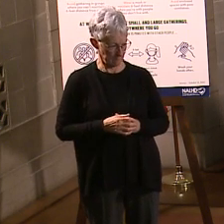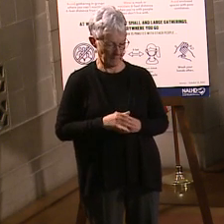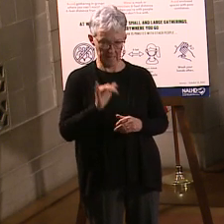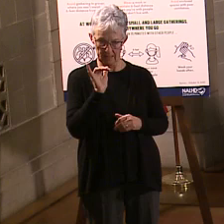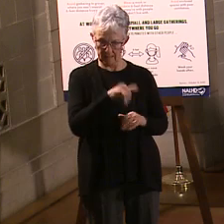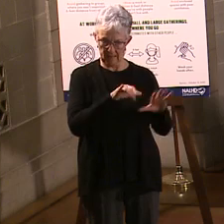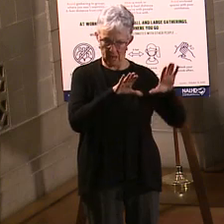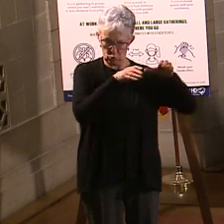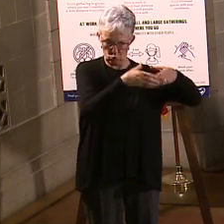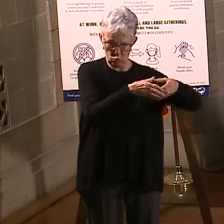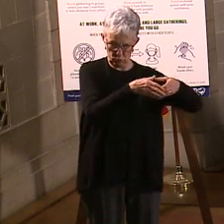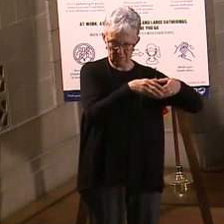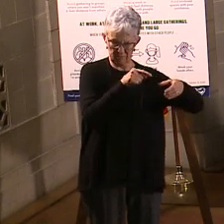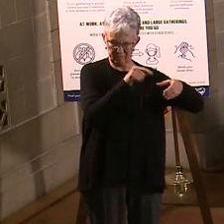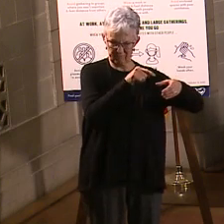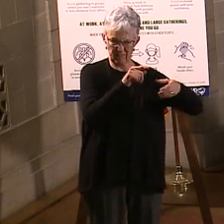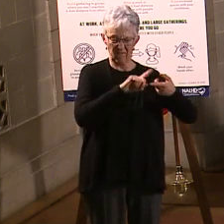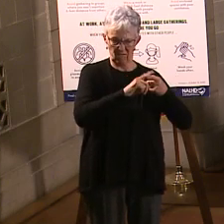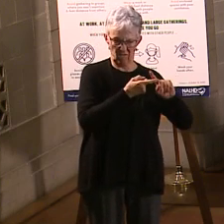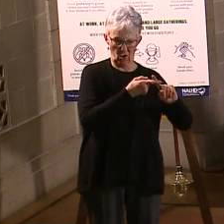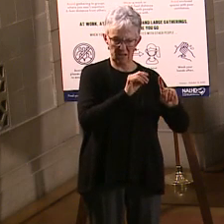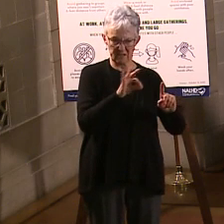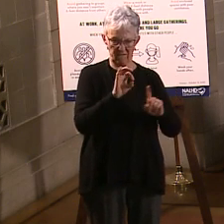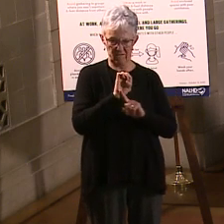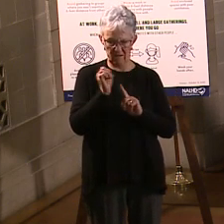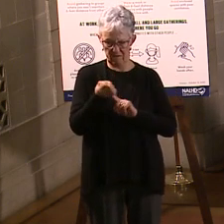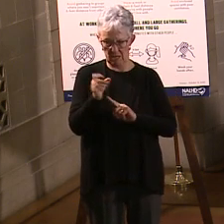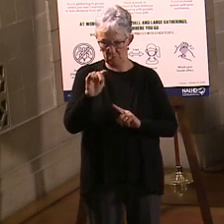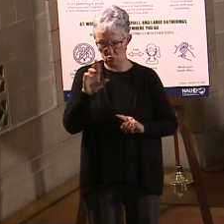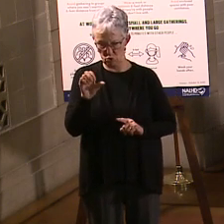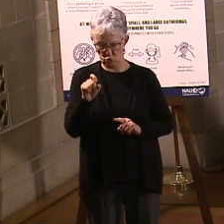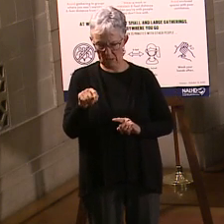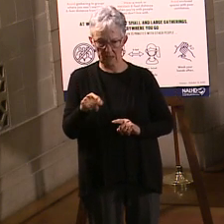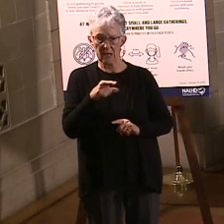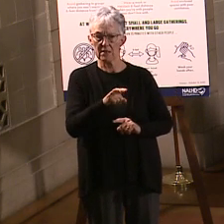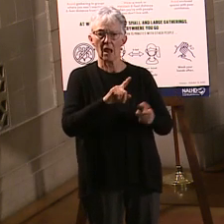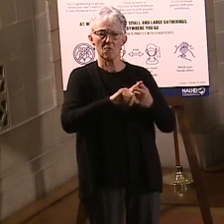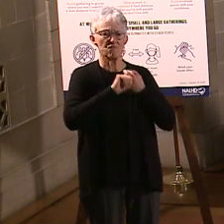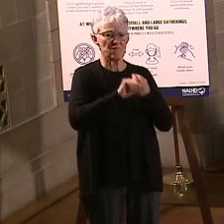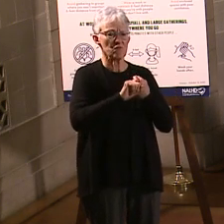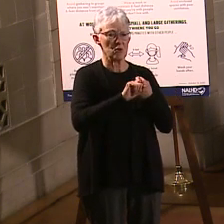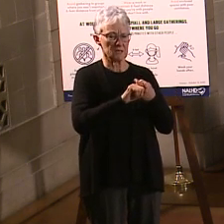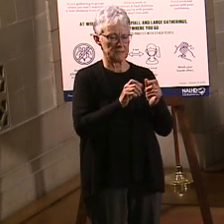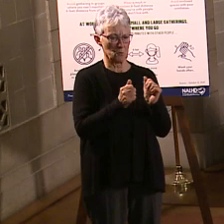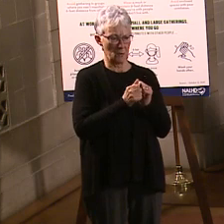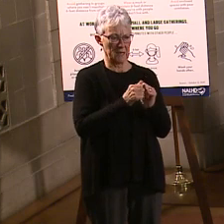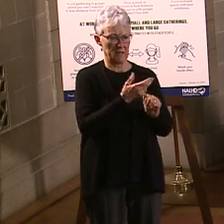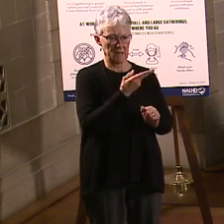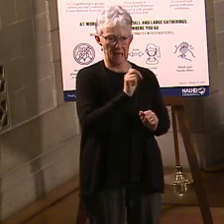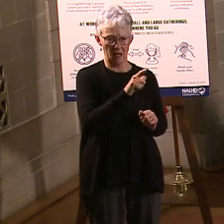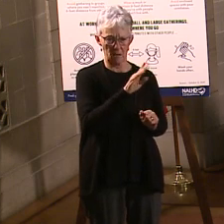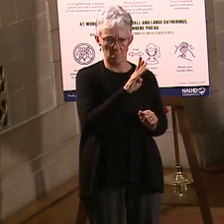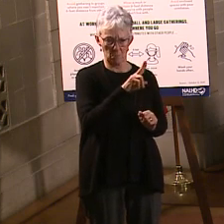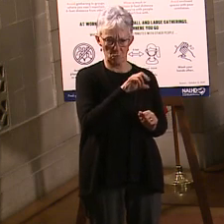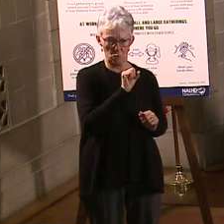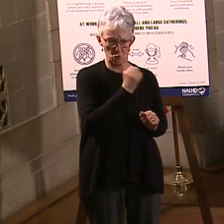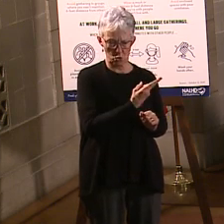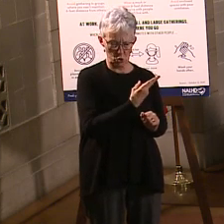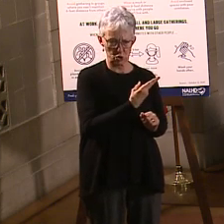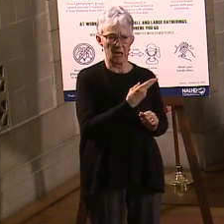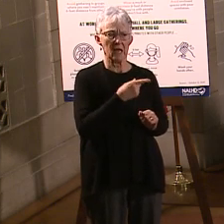also is critical of the reappointment of Rod Christensen and Jim Hellbush due to the role of their overturning grant recommendations